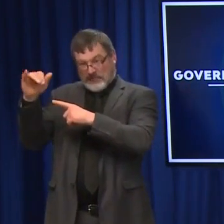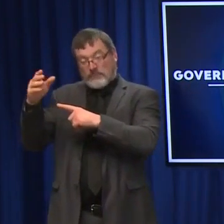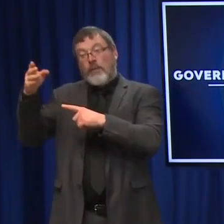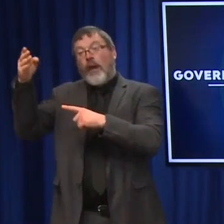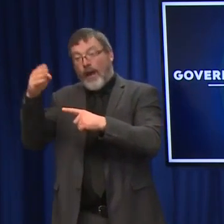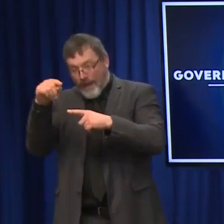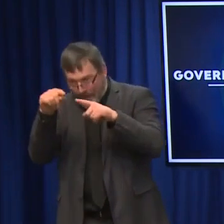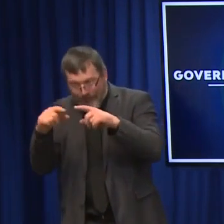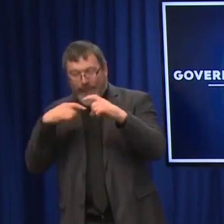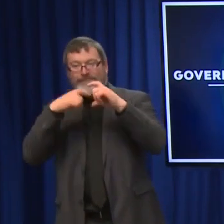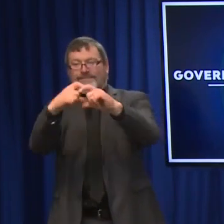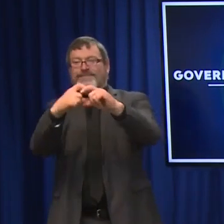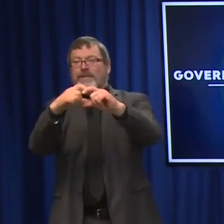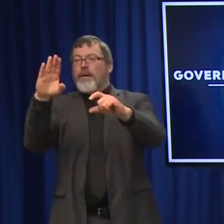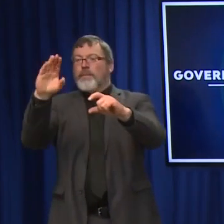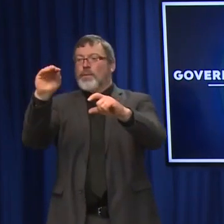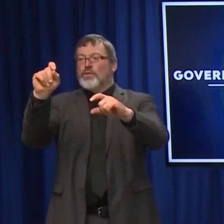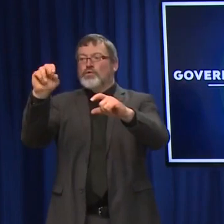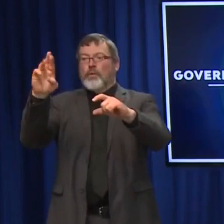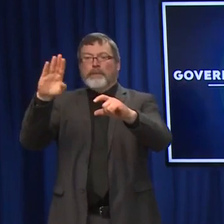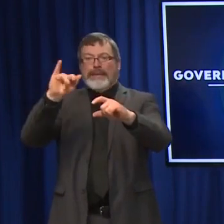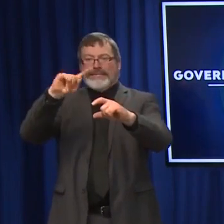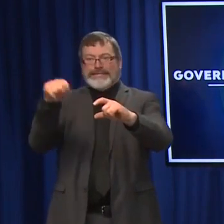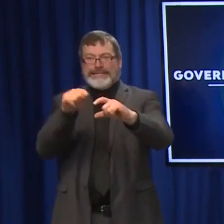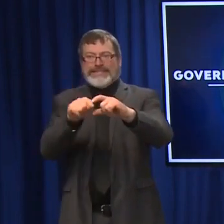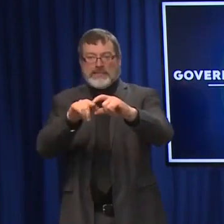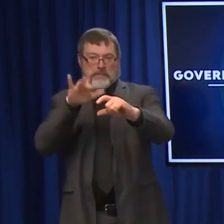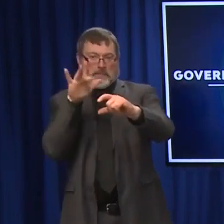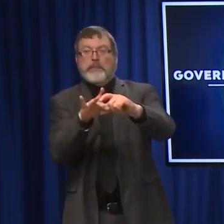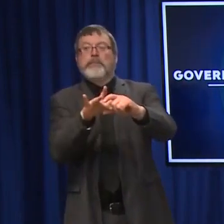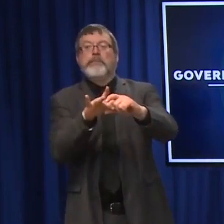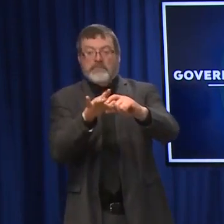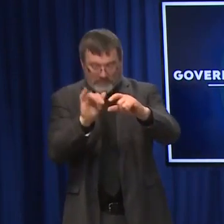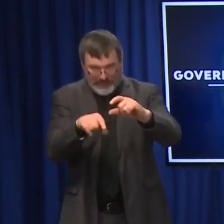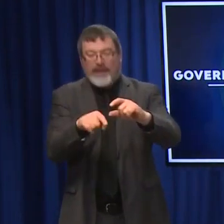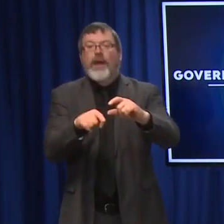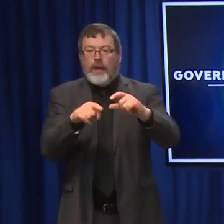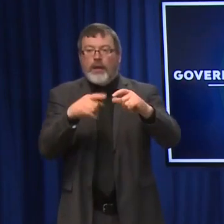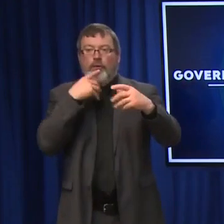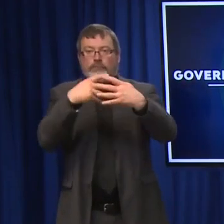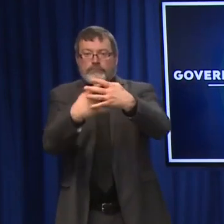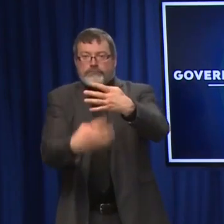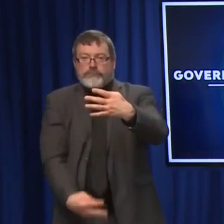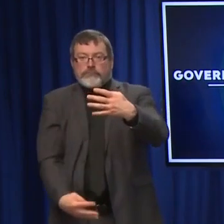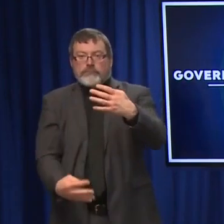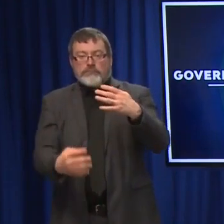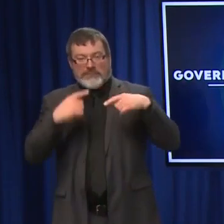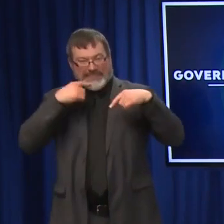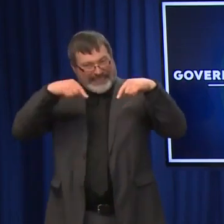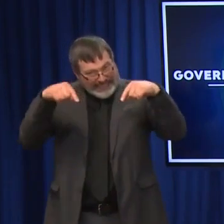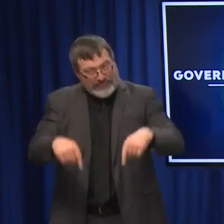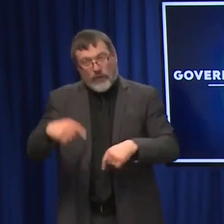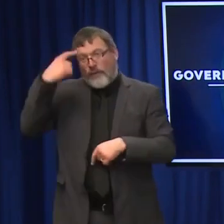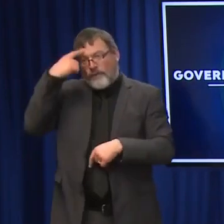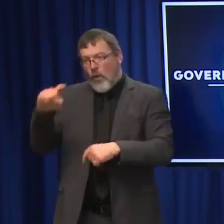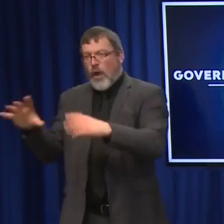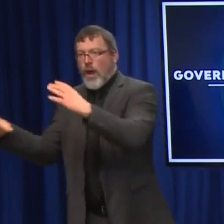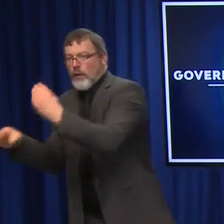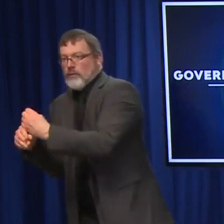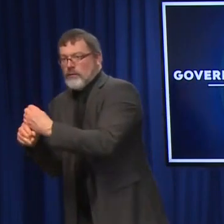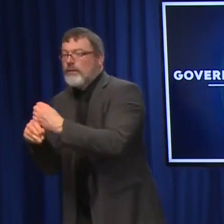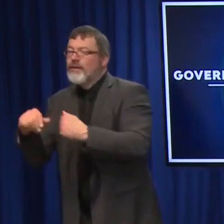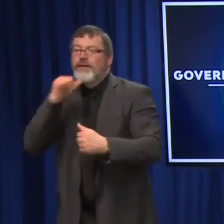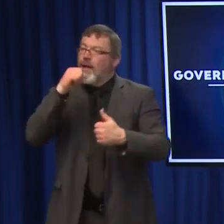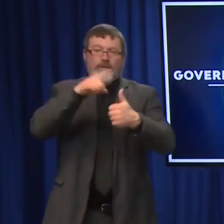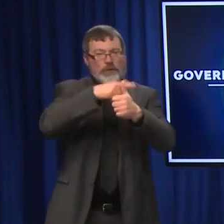sites are and register for the boosters. And, again, that's just boosters, not to state the obvious with the title. That's not for people getting their